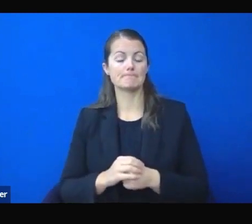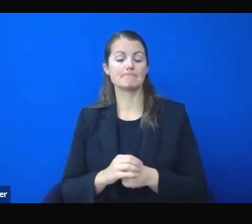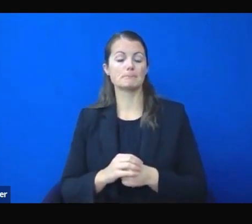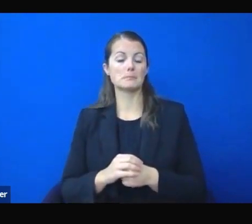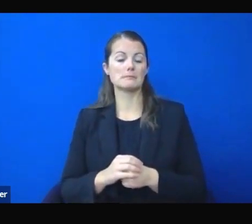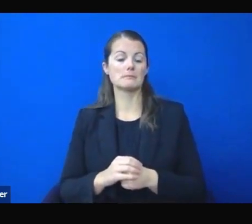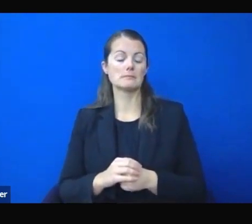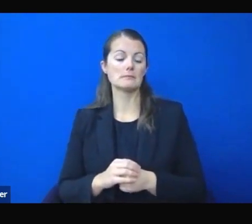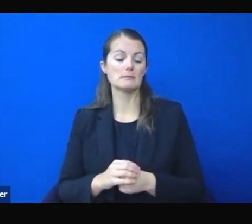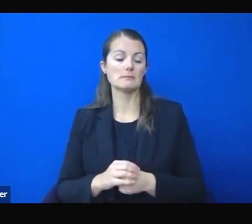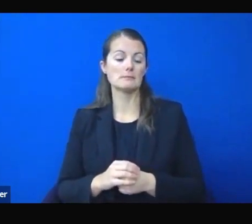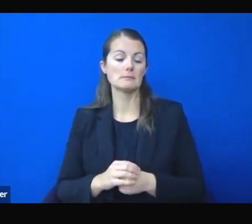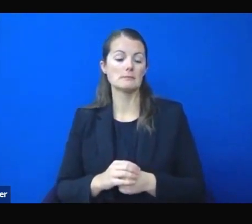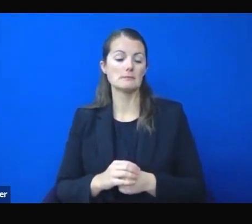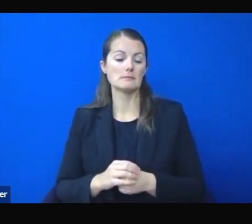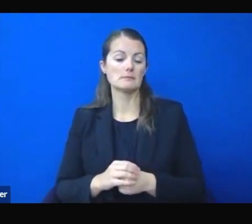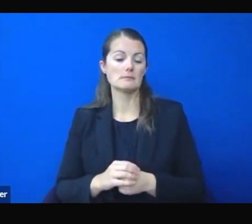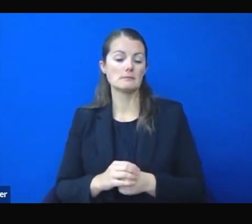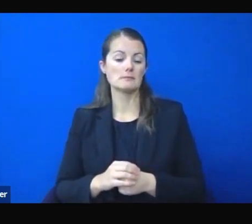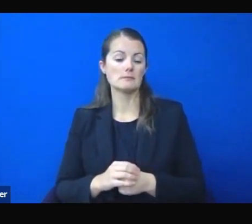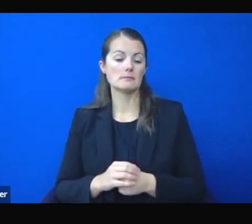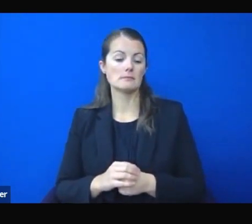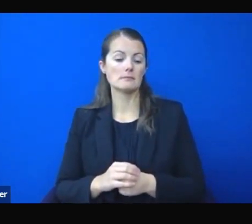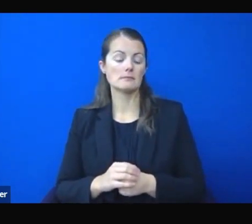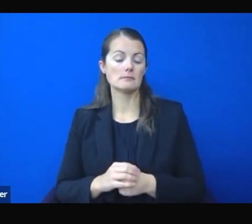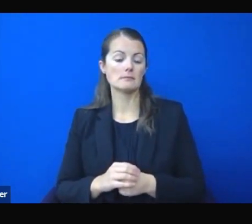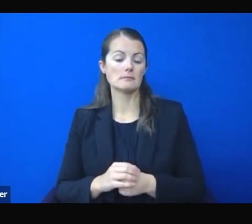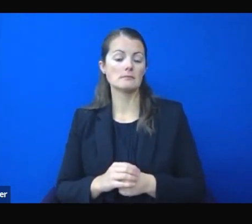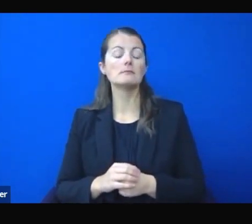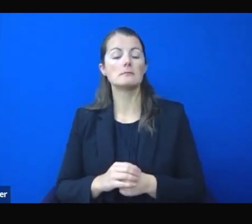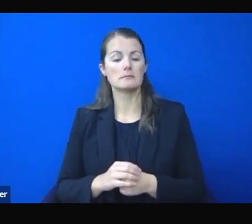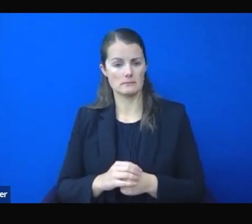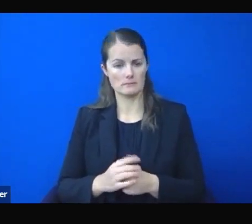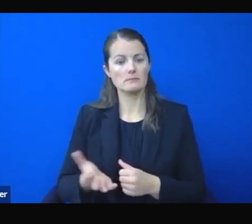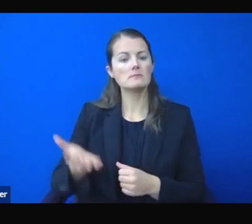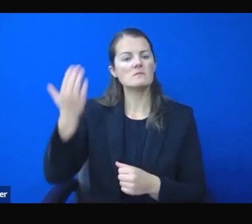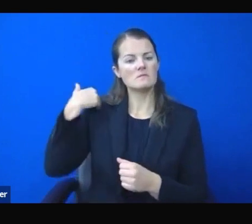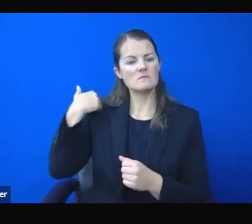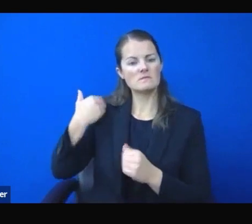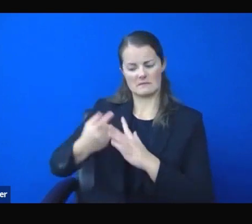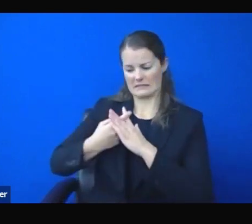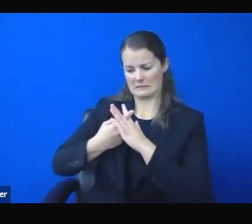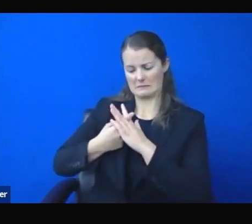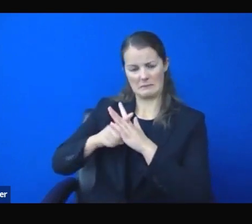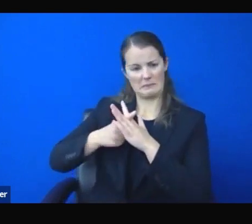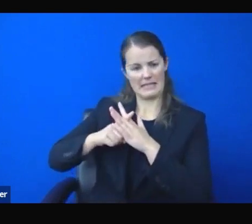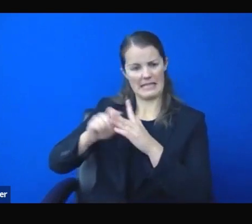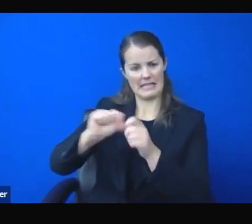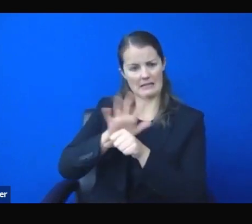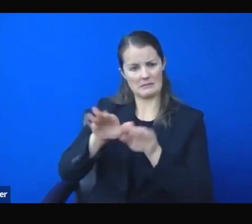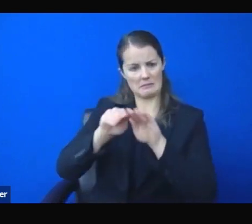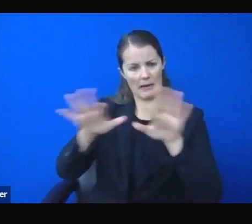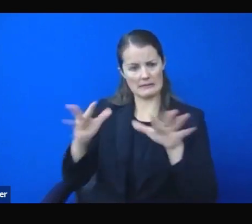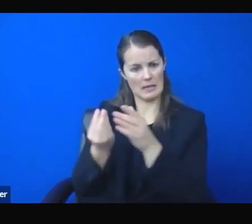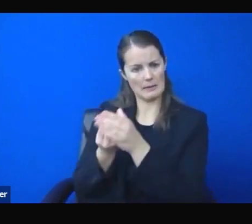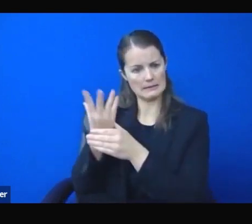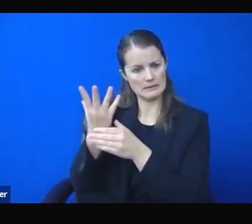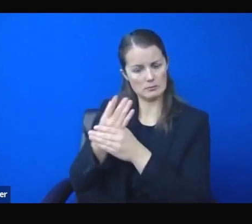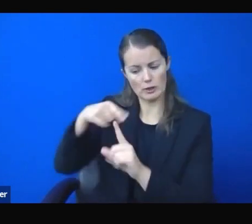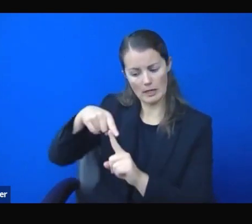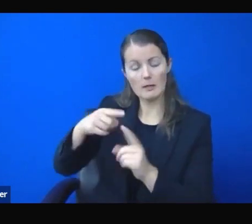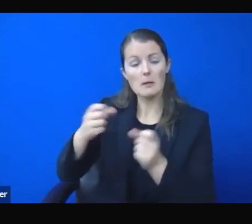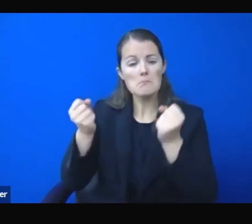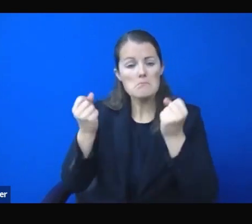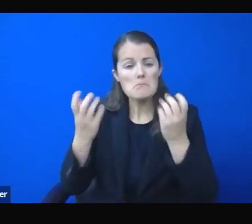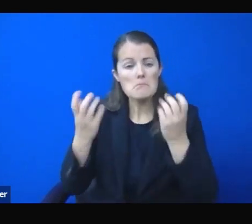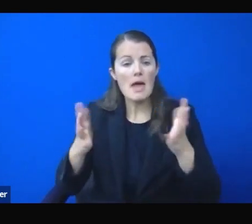individuals, families, and businesses had savings accounts that helped them hold on and helped them hold over. The state of Nevada had a